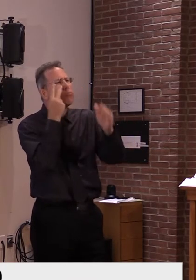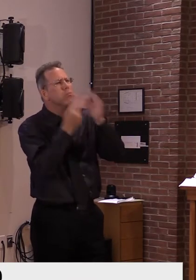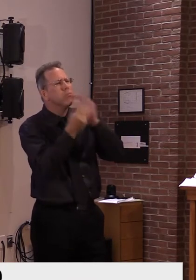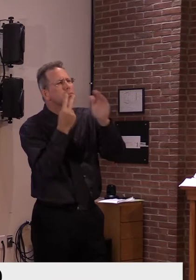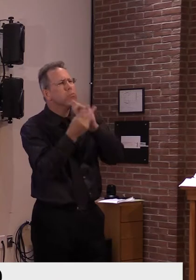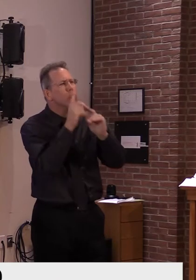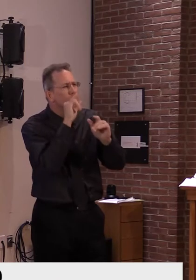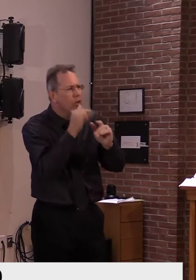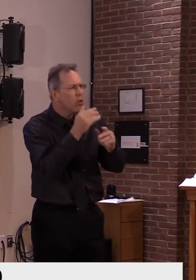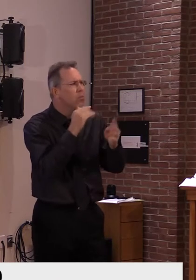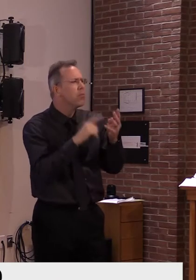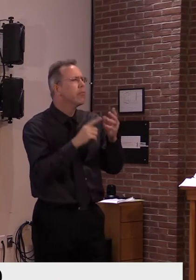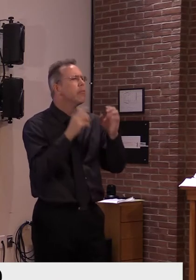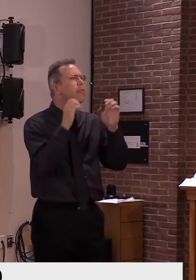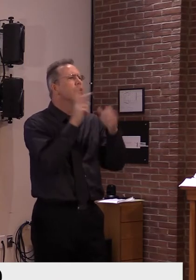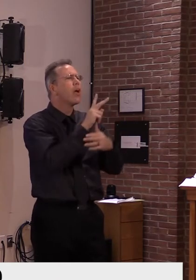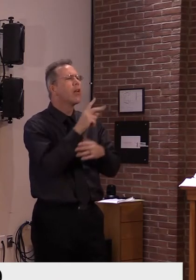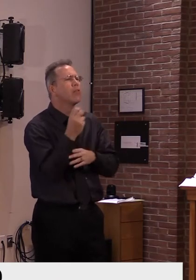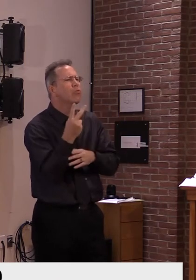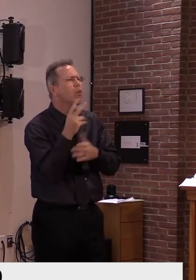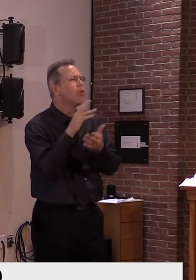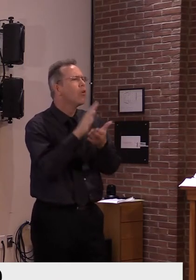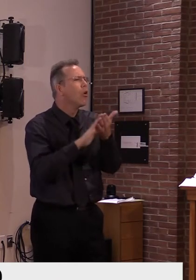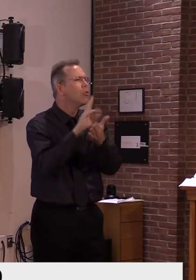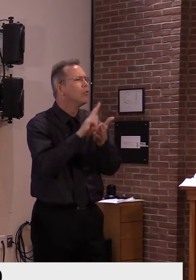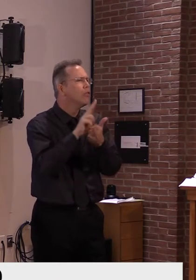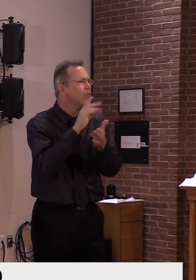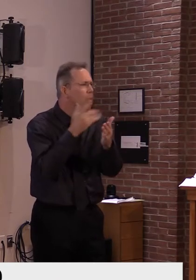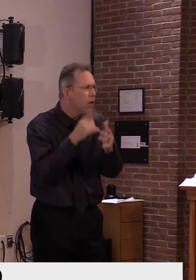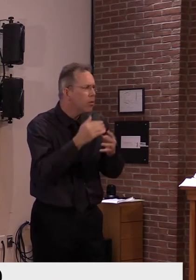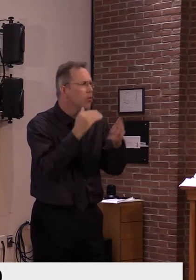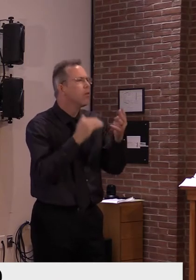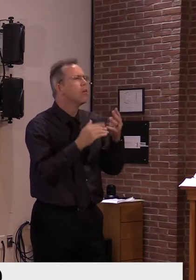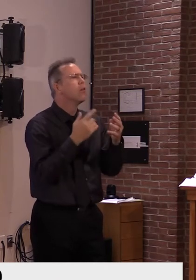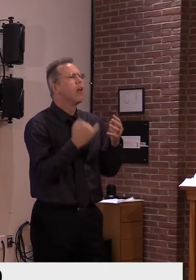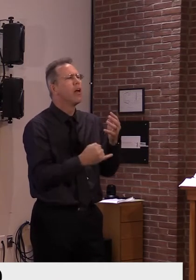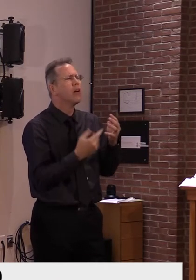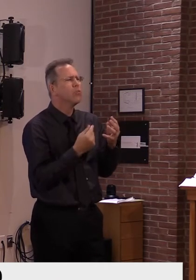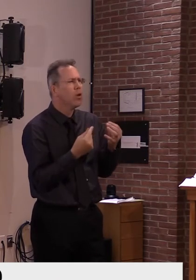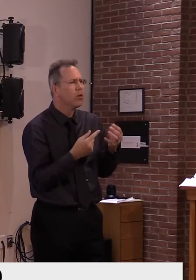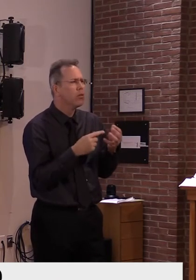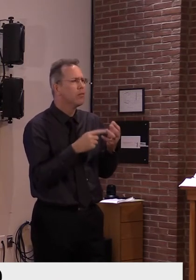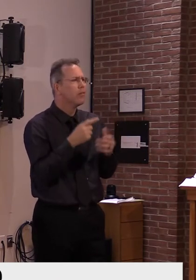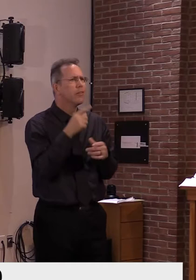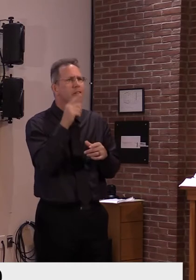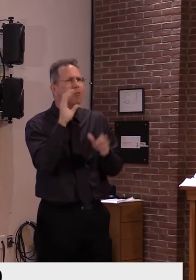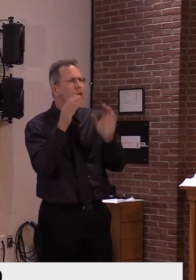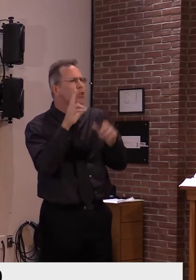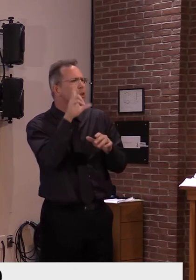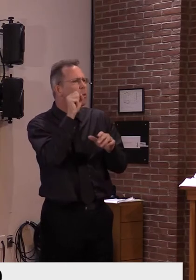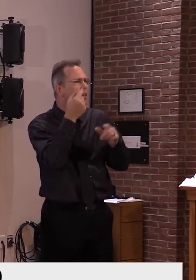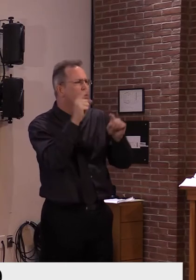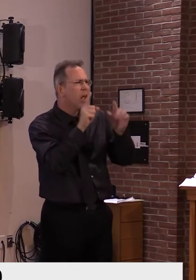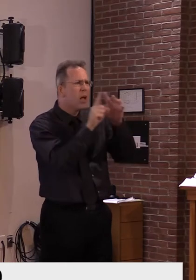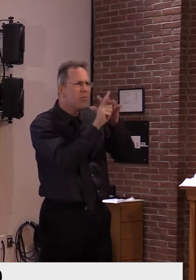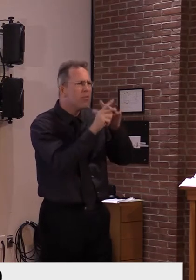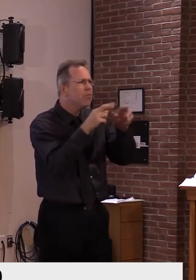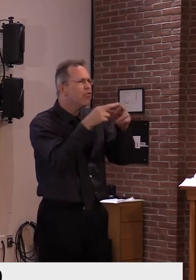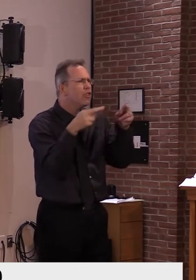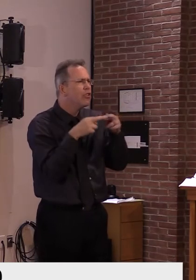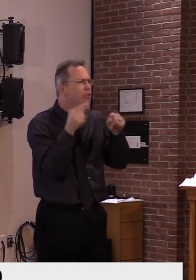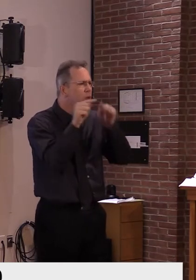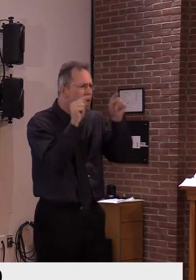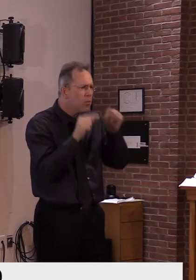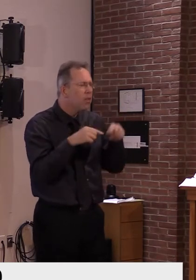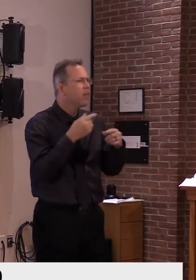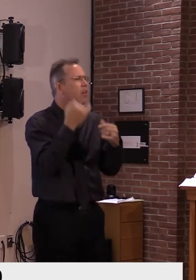and then finish with a discussion about the regional travel and an update to the travel map. So if can go to the first slide, you'll